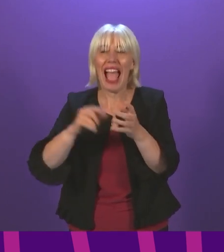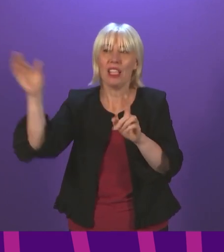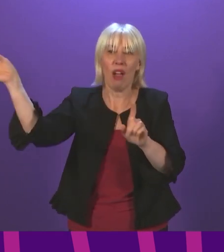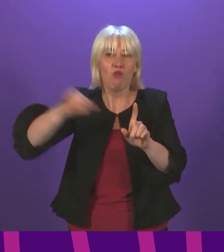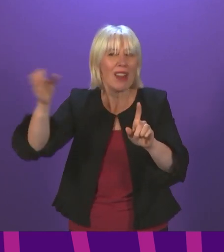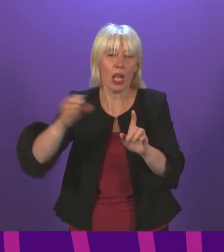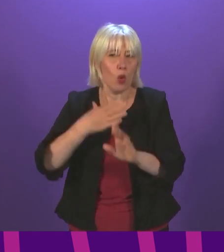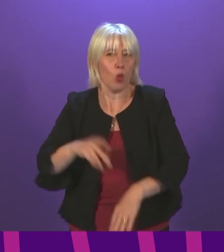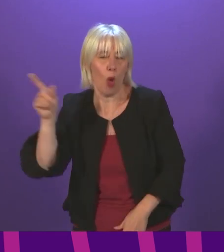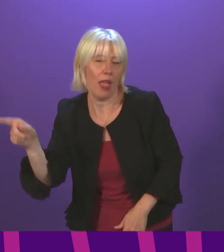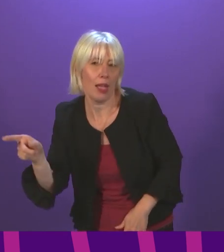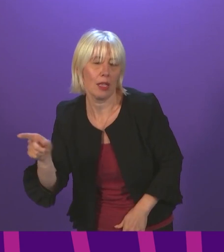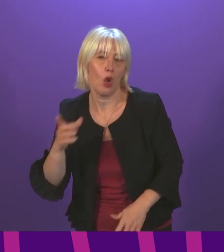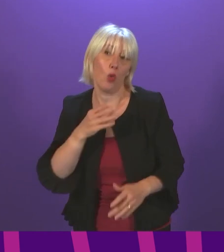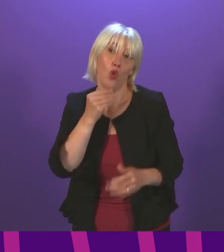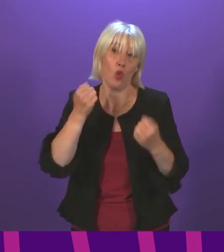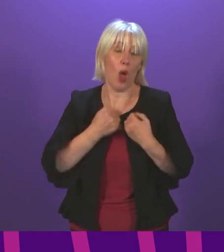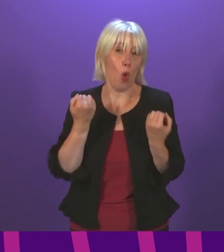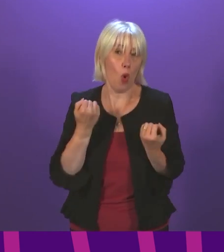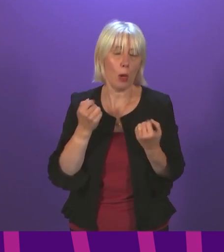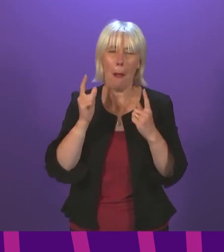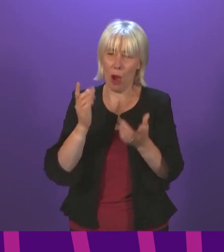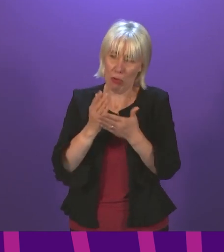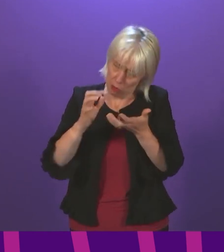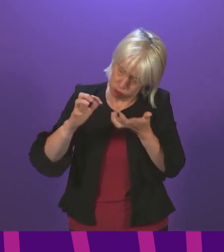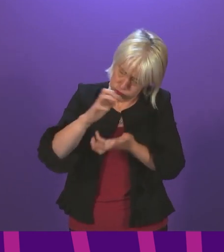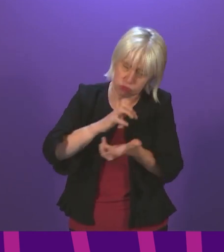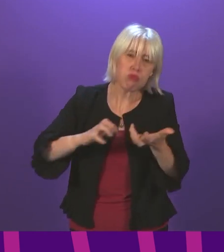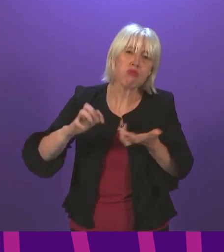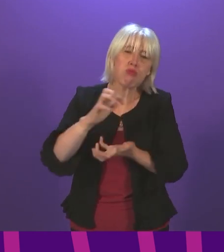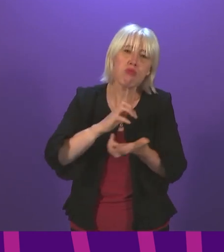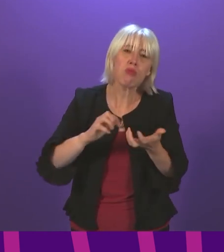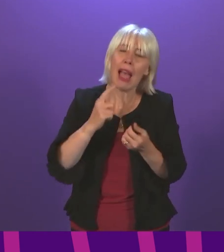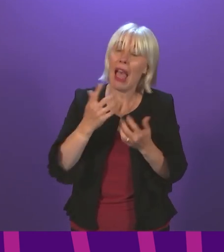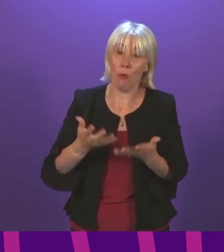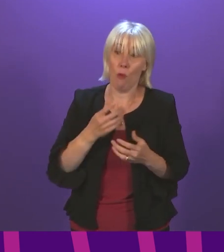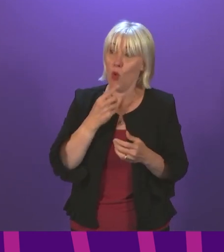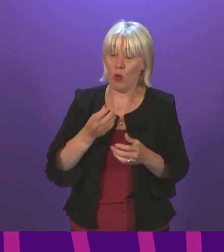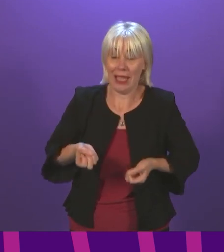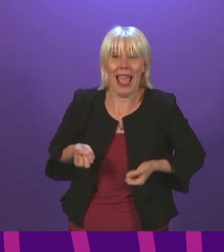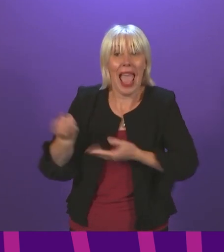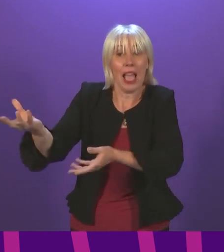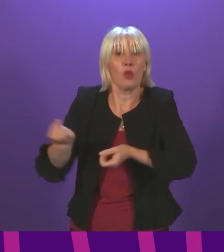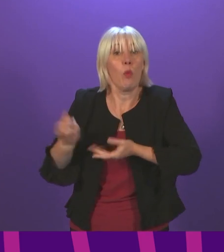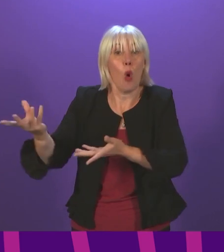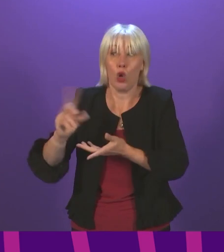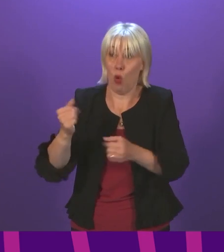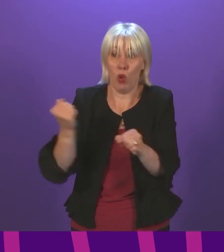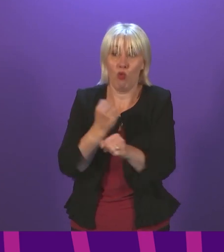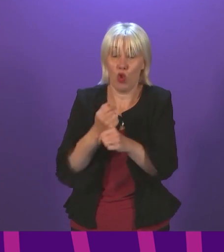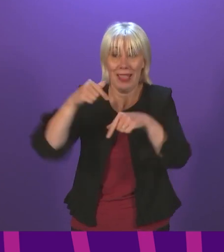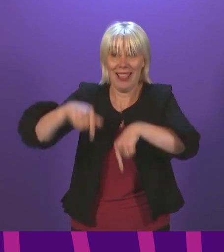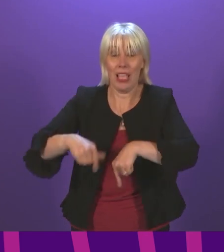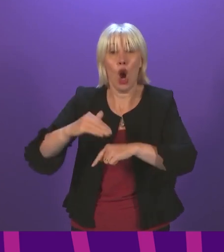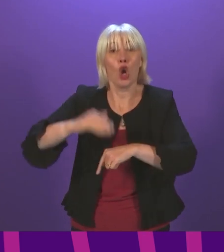myself. Underneath that, though, there is greater complexity. know, right now we export a significant proportion of what is produced in the North Sea,